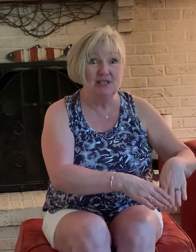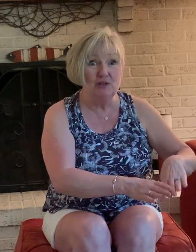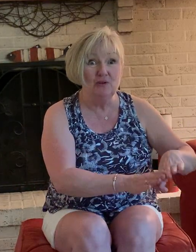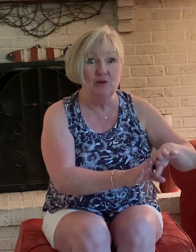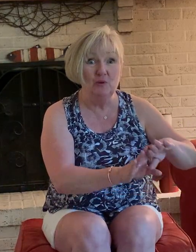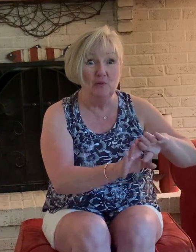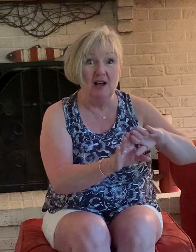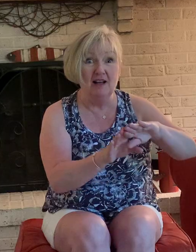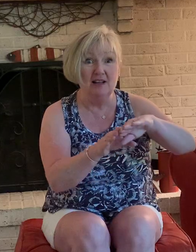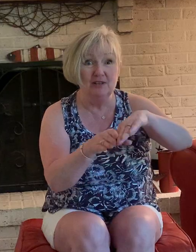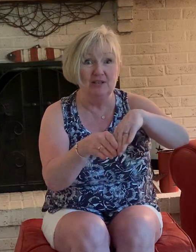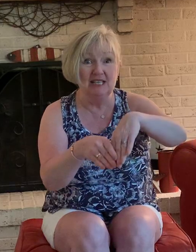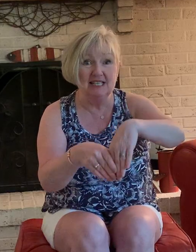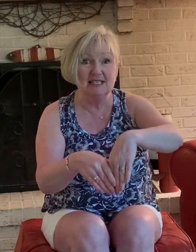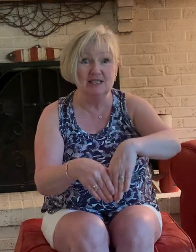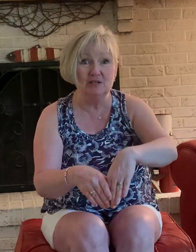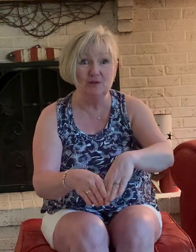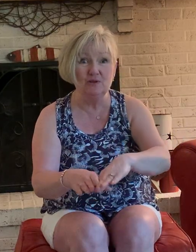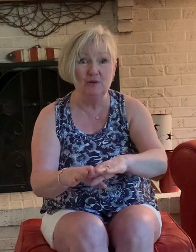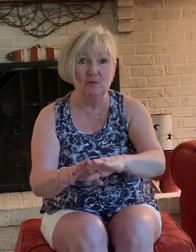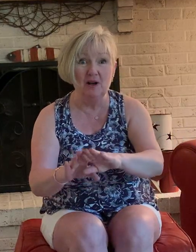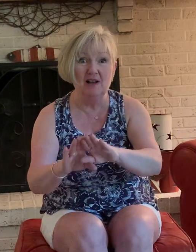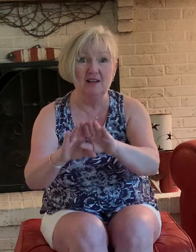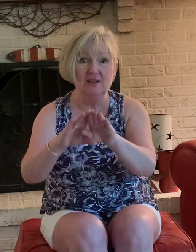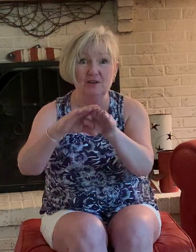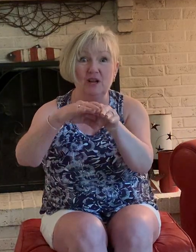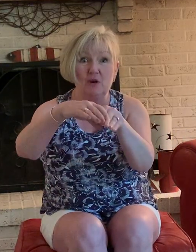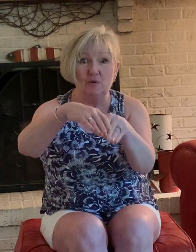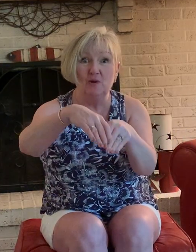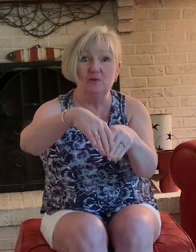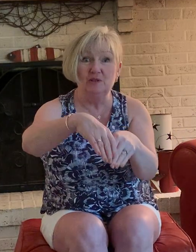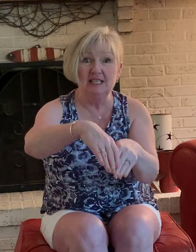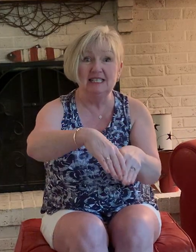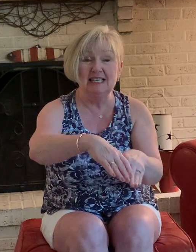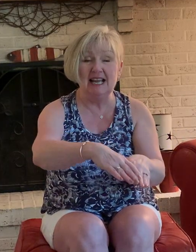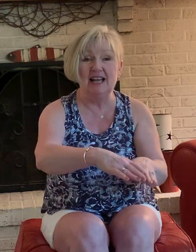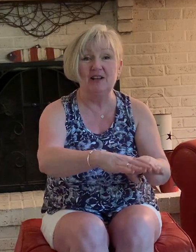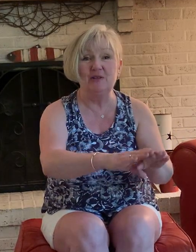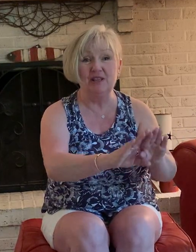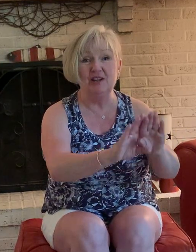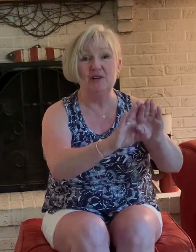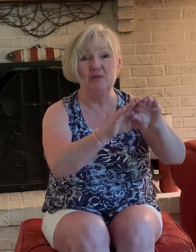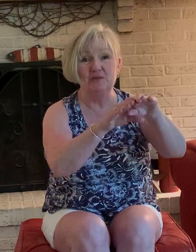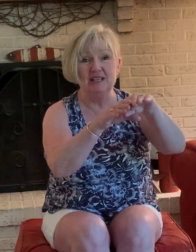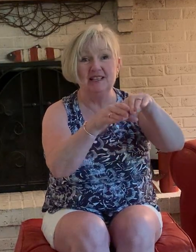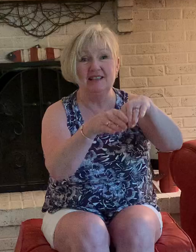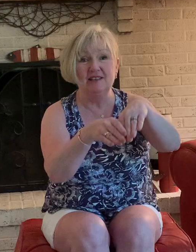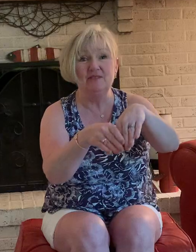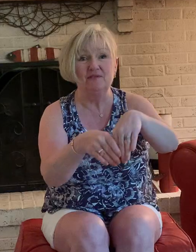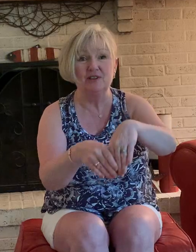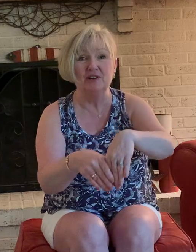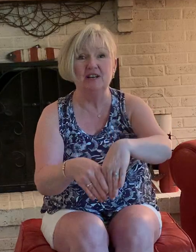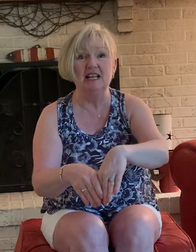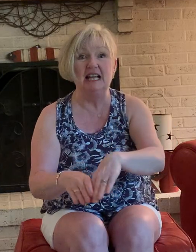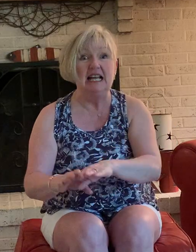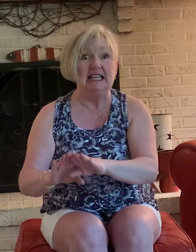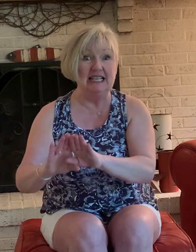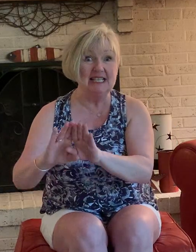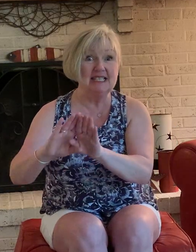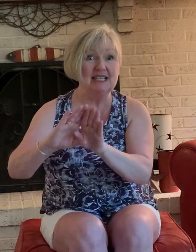to the water listen to the water rolling down the river listen